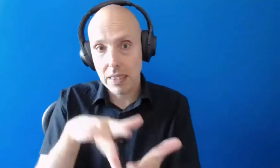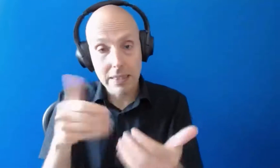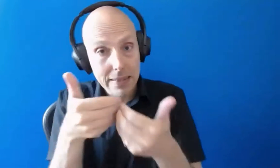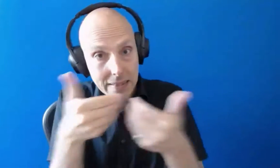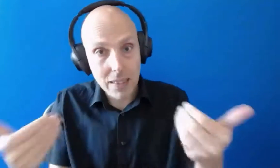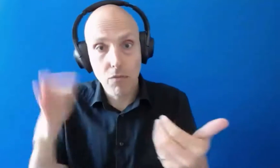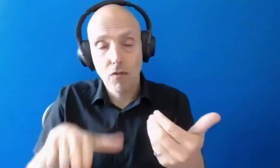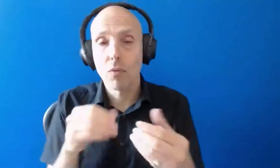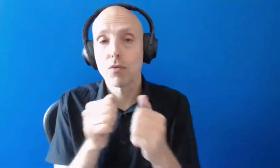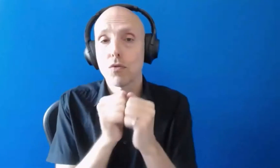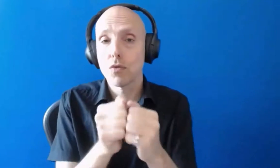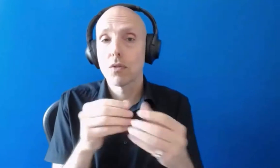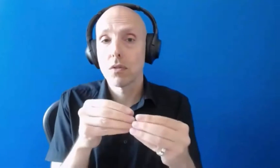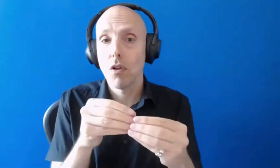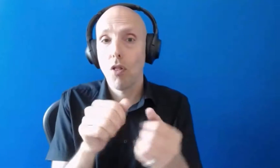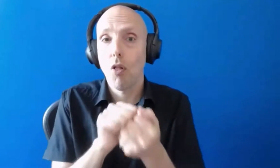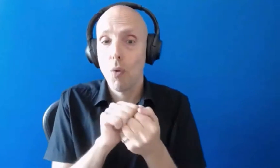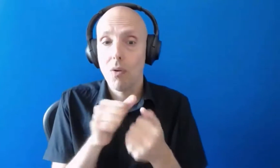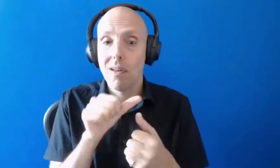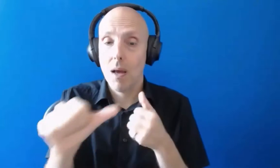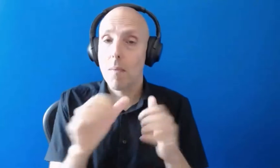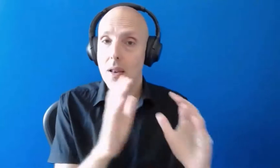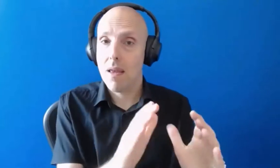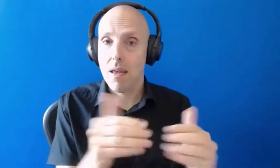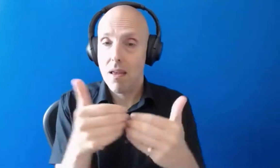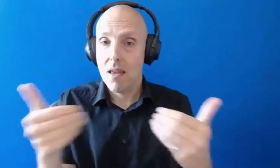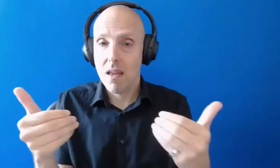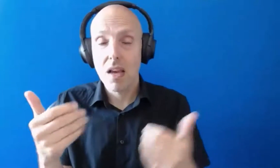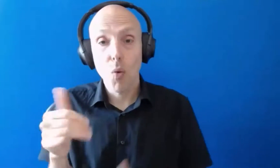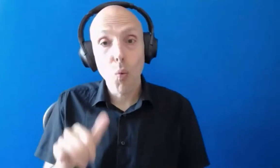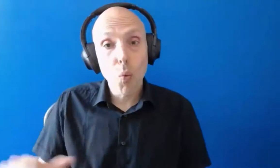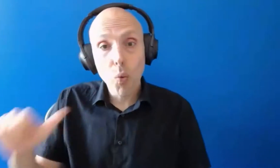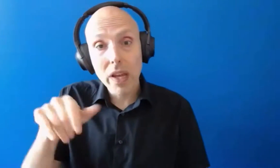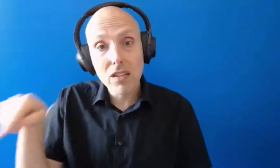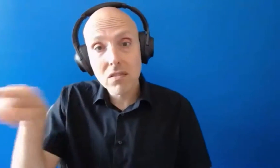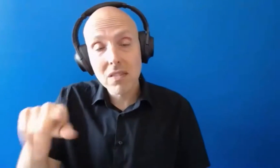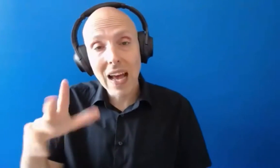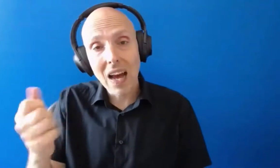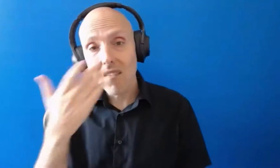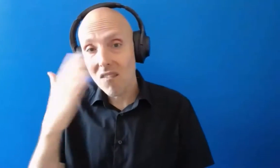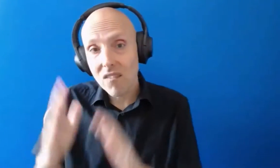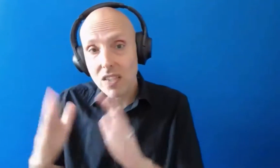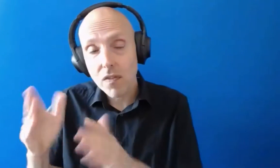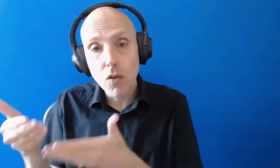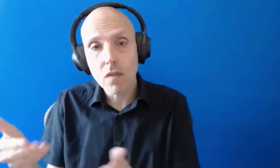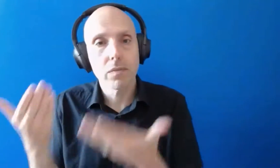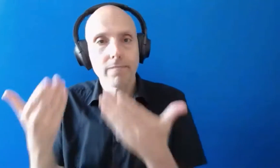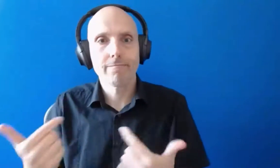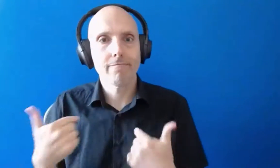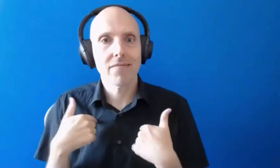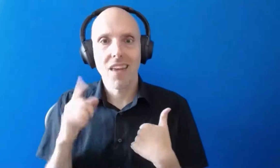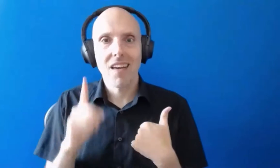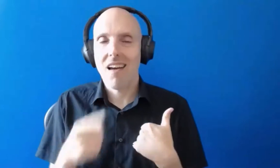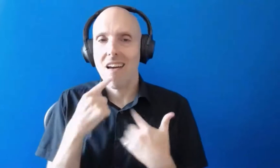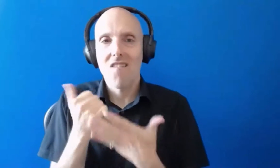company so i'm not privy to which ones might be offering face-to-face and it wouldn't really be appropriate for me to give advice